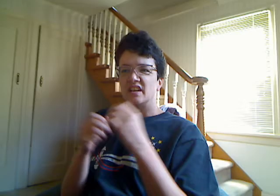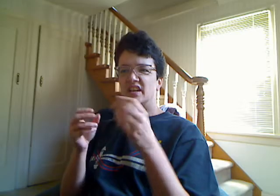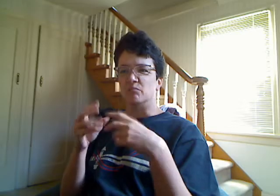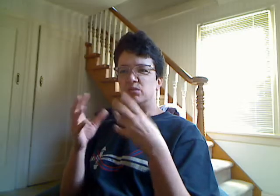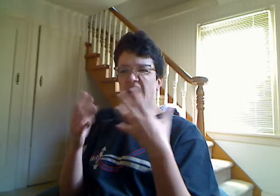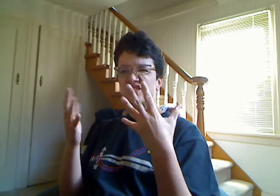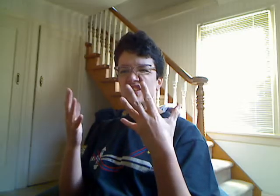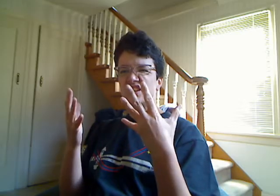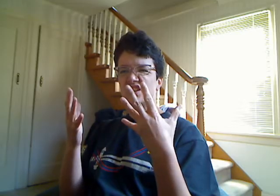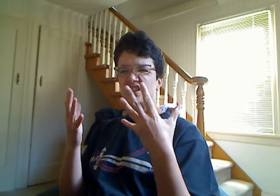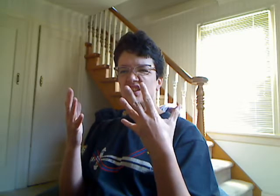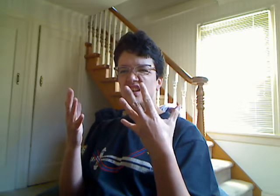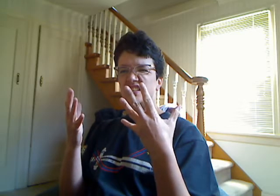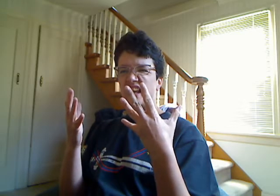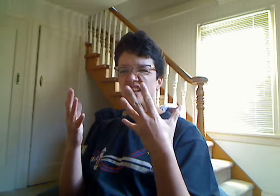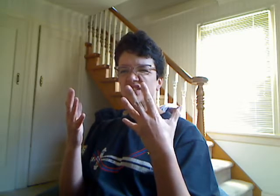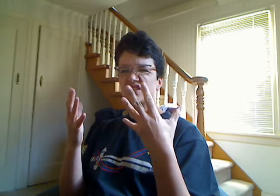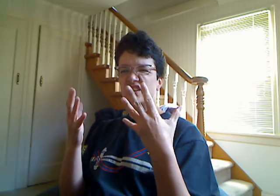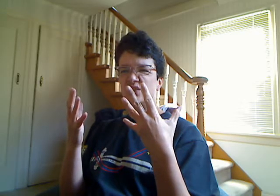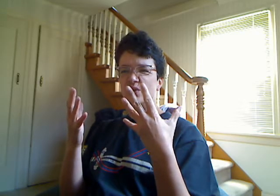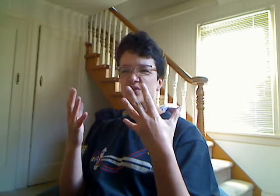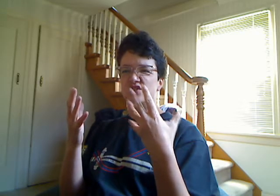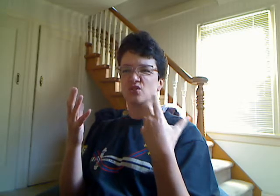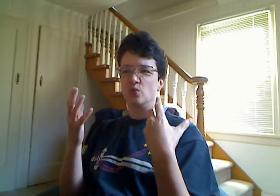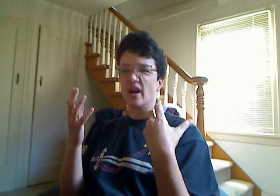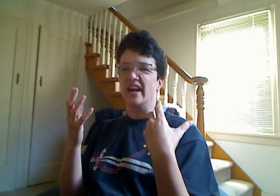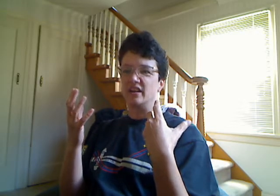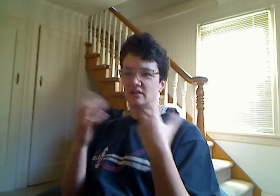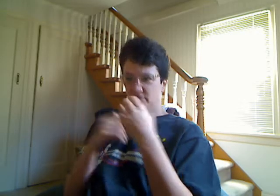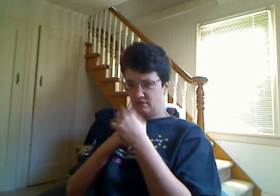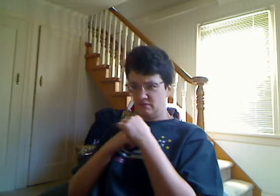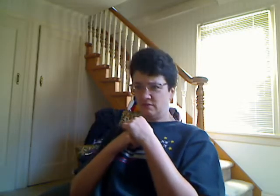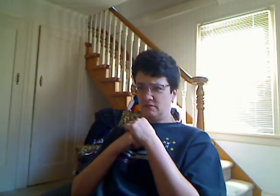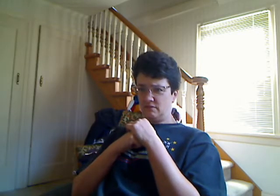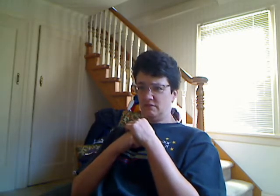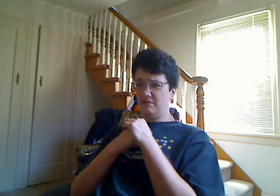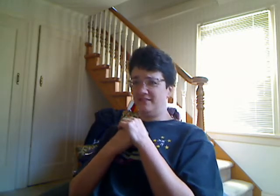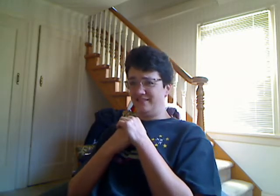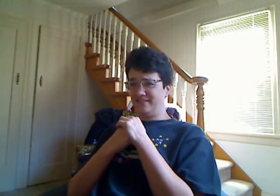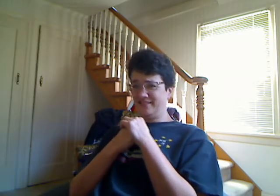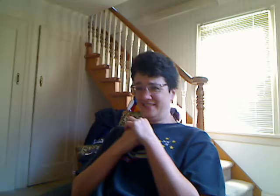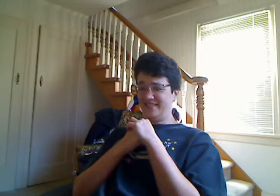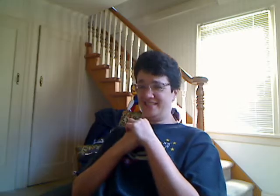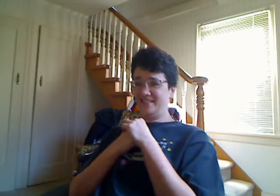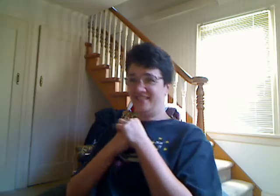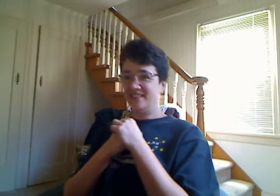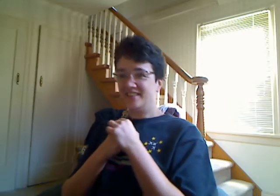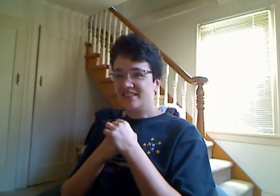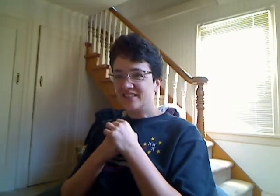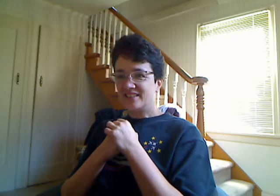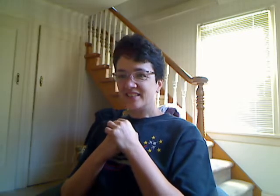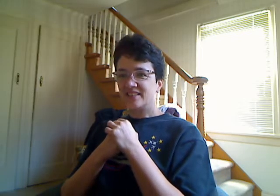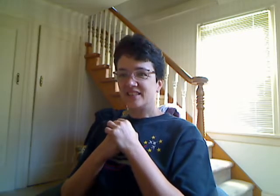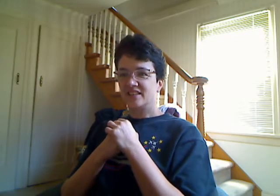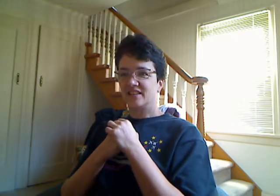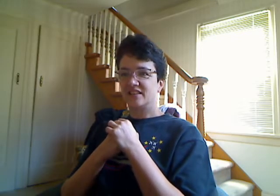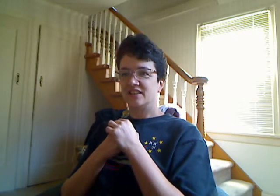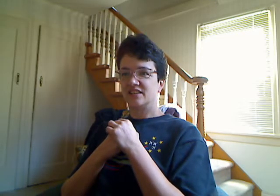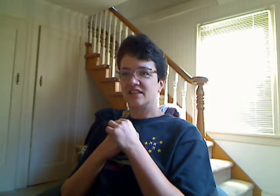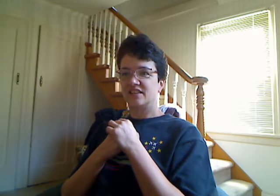In plastic. And the egg looks kind of gross. It's gray. You know, it feels nice and soft. You know, this looks and